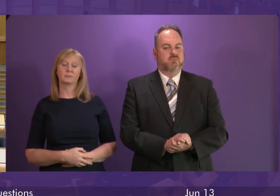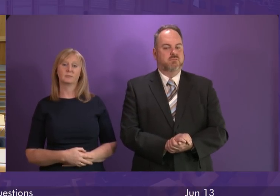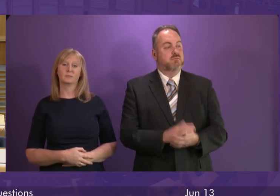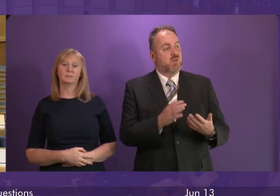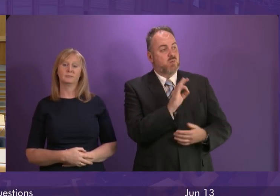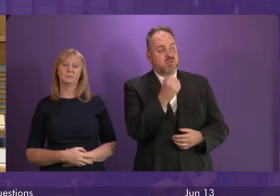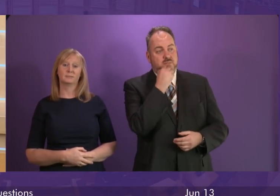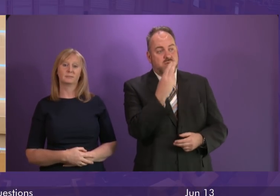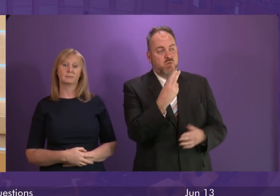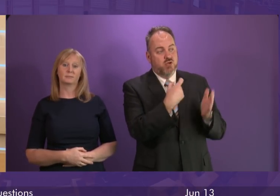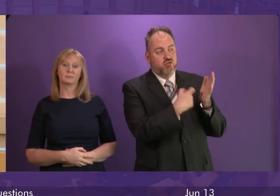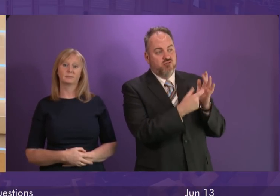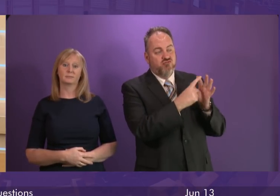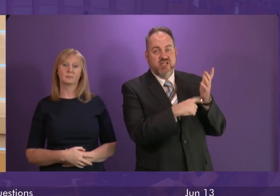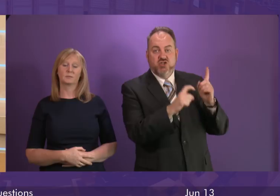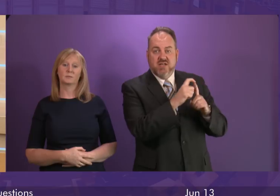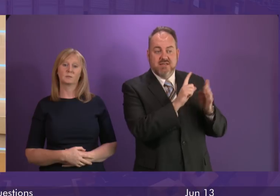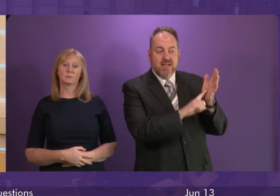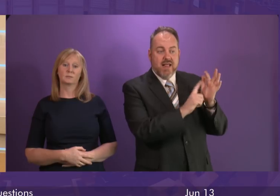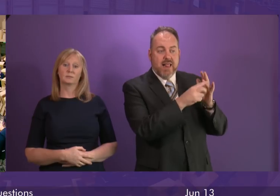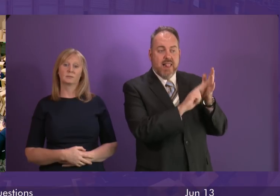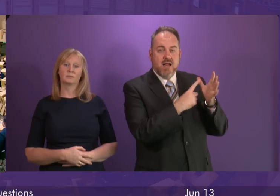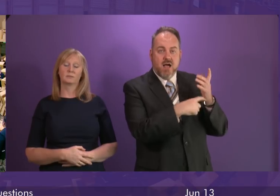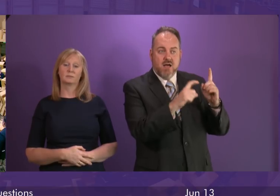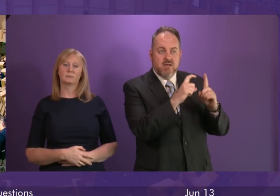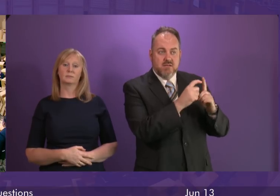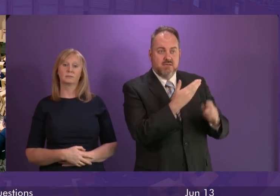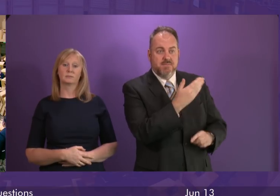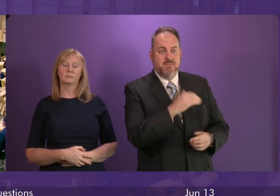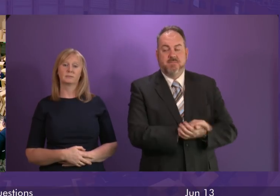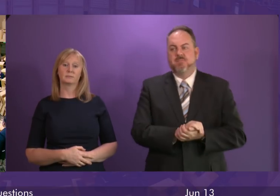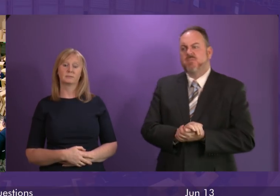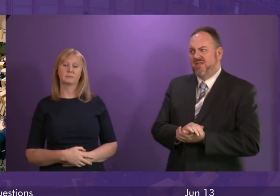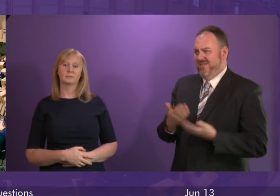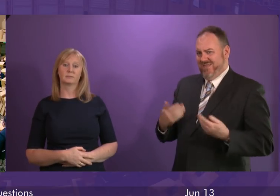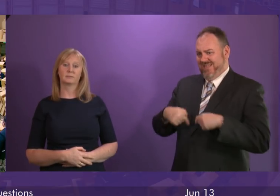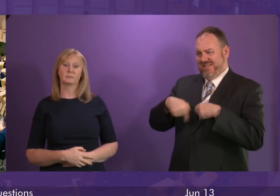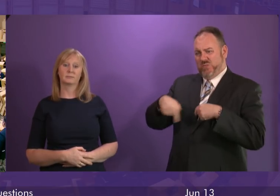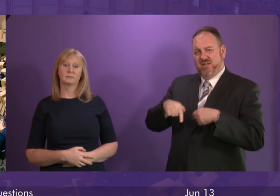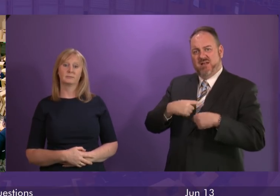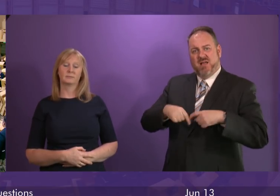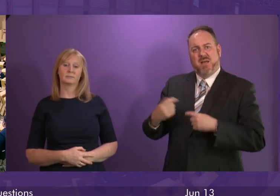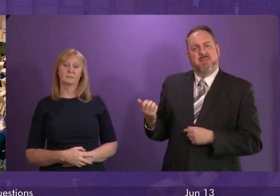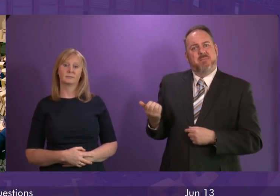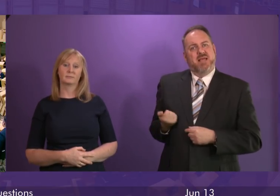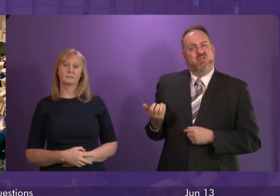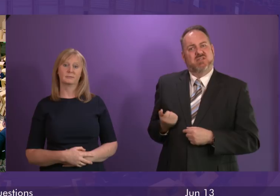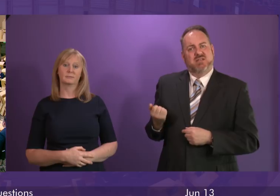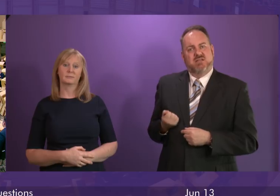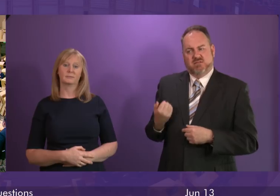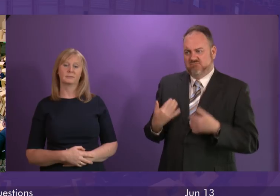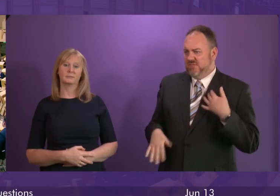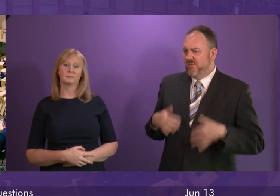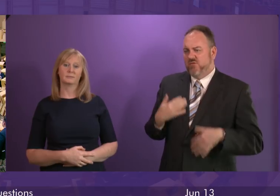Question number two, Richard Leonard. This week, our pensioners faced a direct attack on their living standards